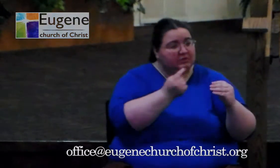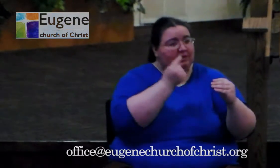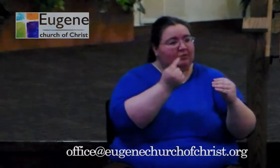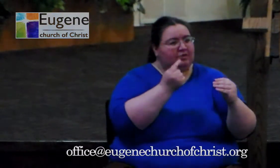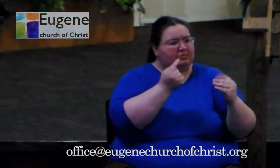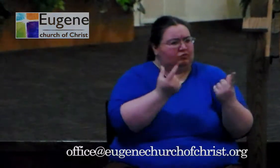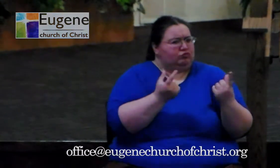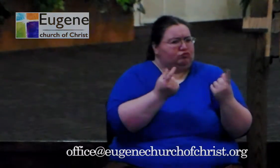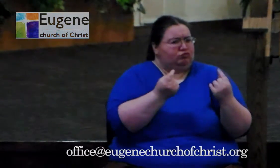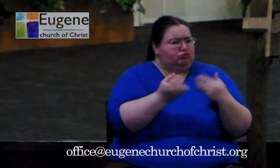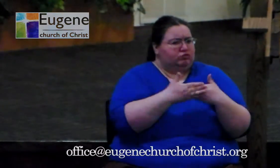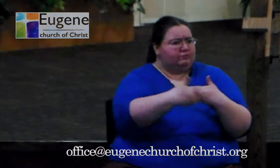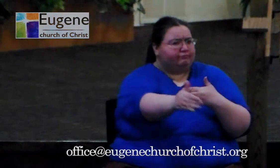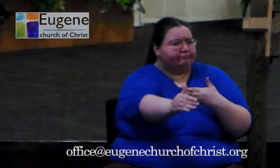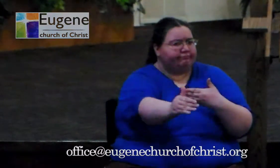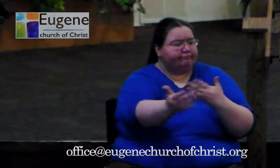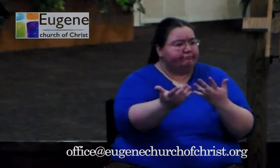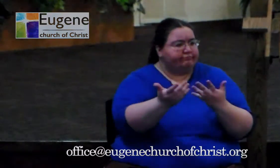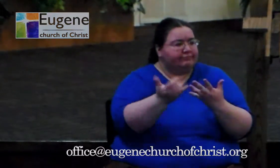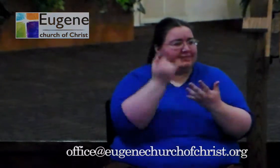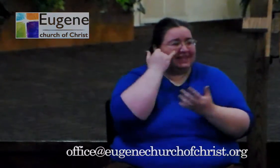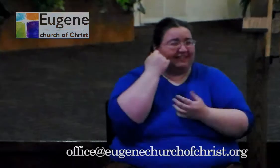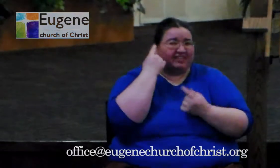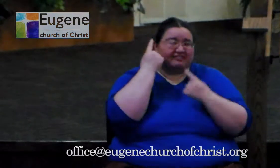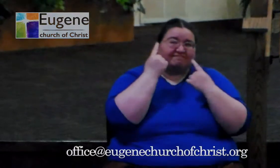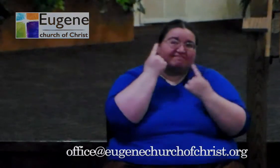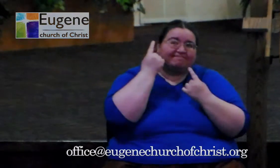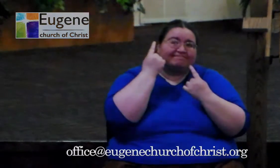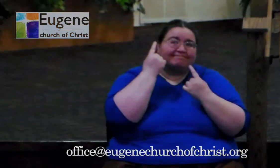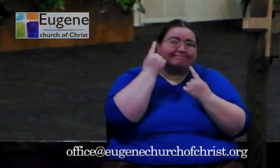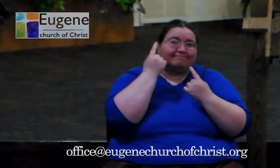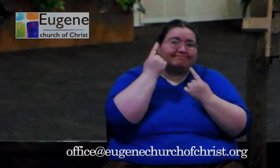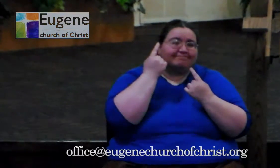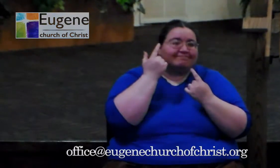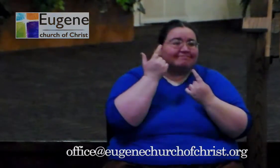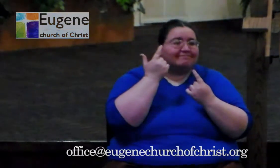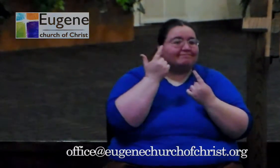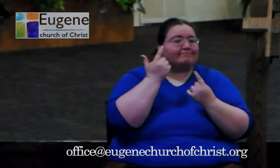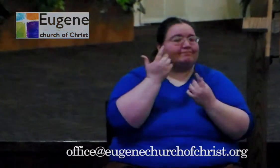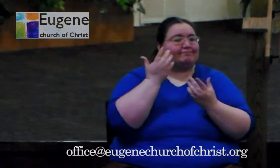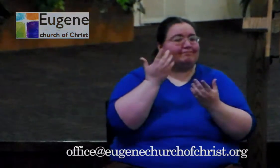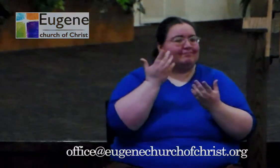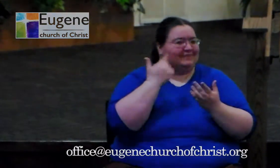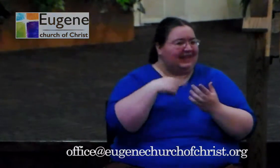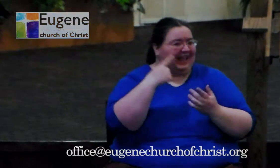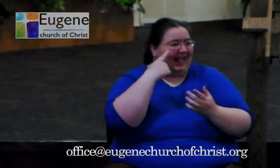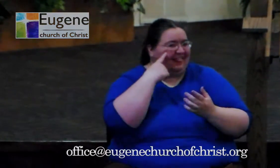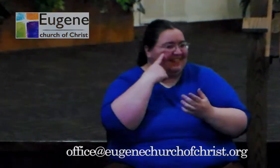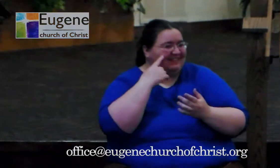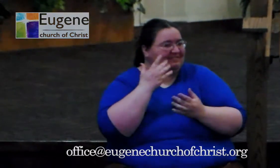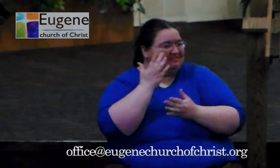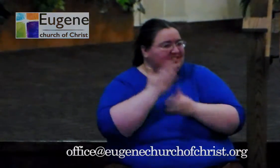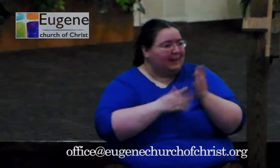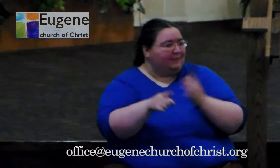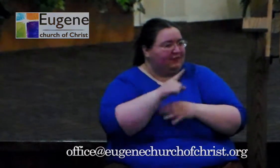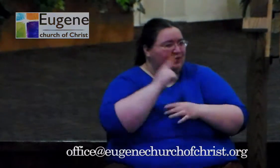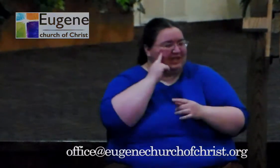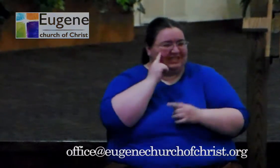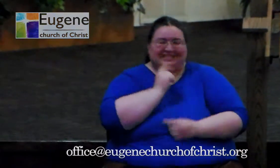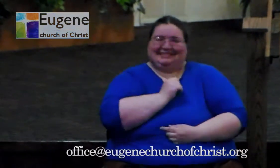And if you think to yourself, as I'm sure somebody in here is, if not a lot of somebody, that's not me. That's not what I do.